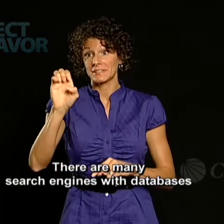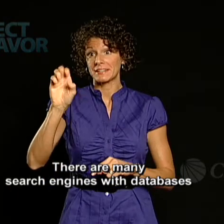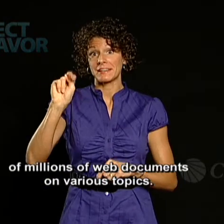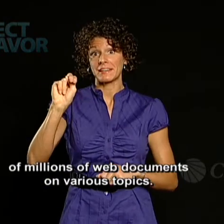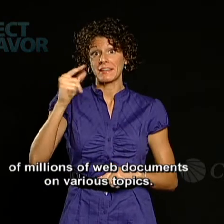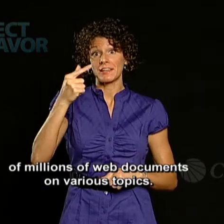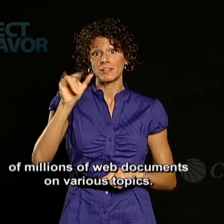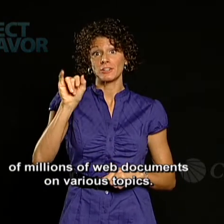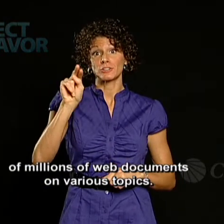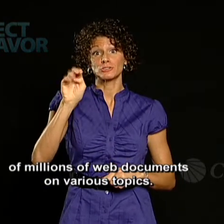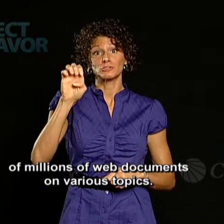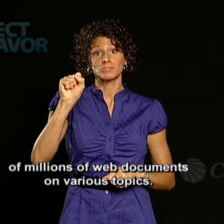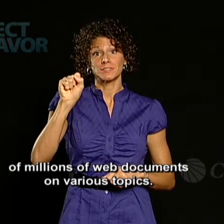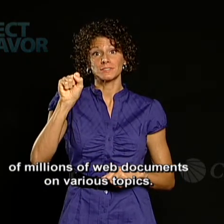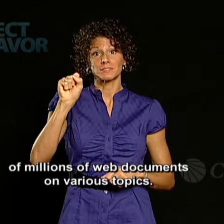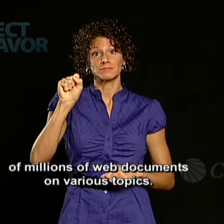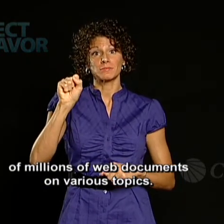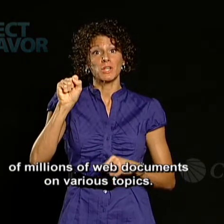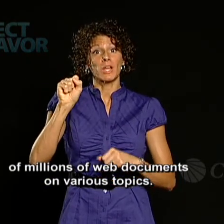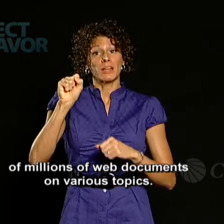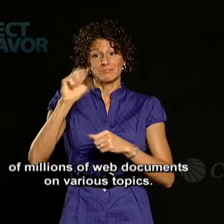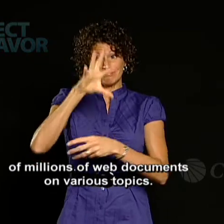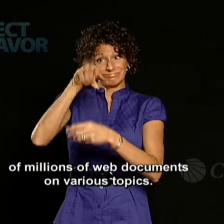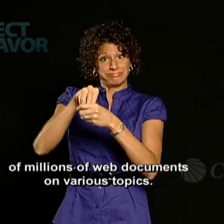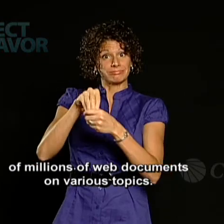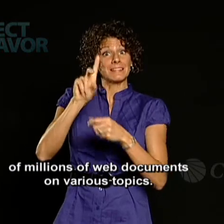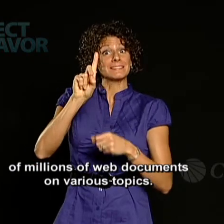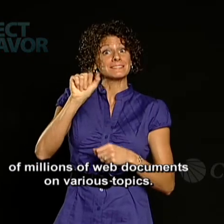databases of millions of web documents on various topics.